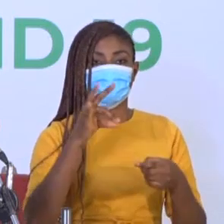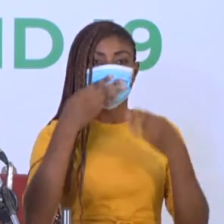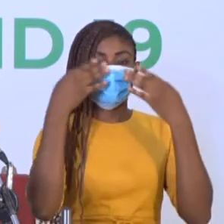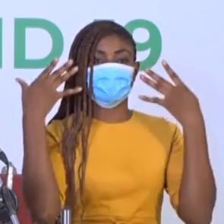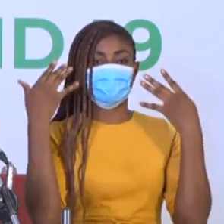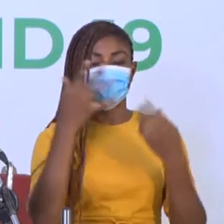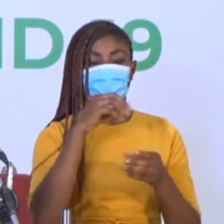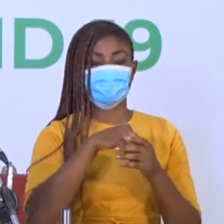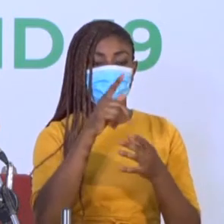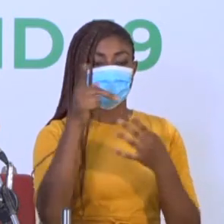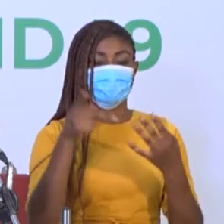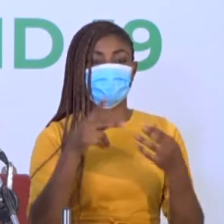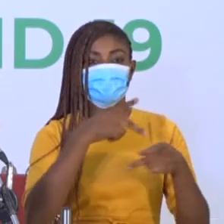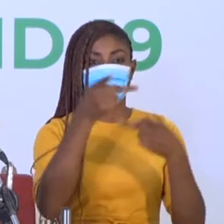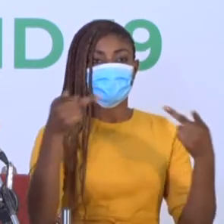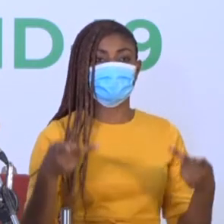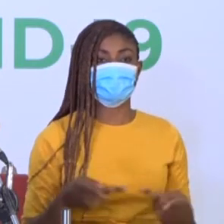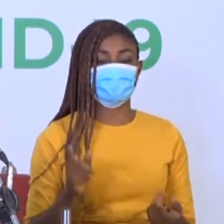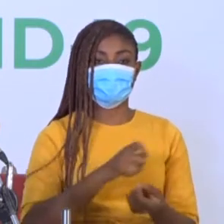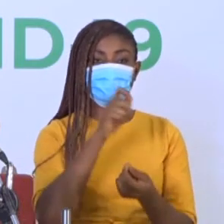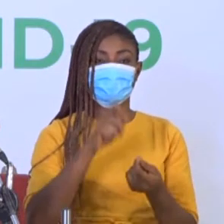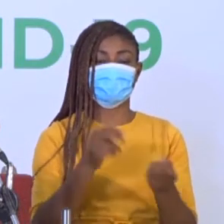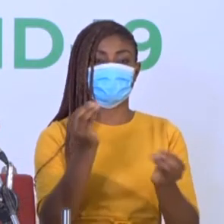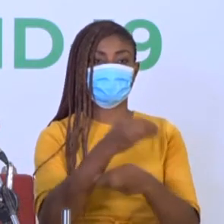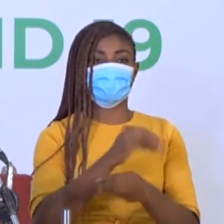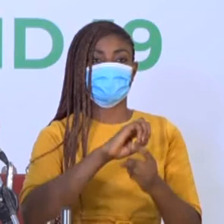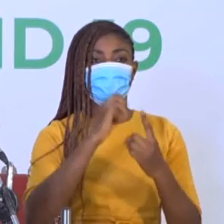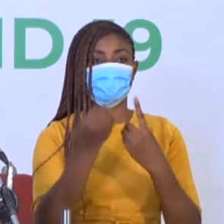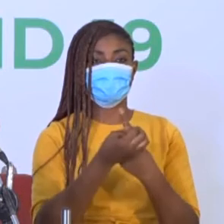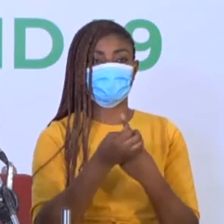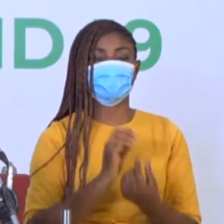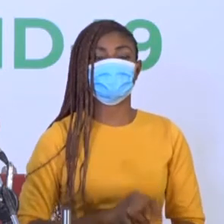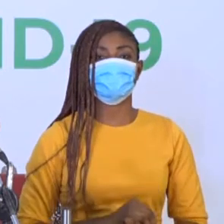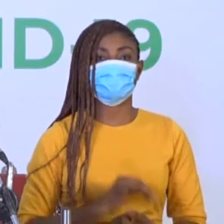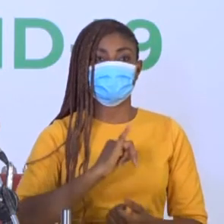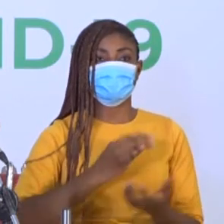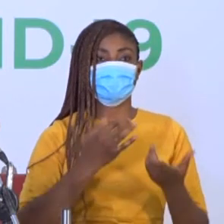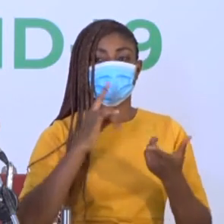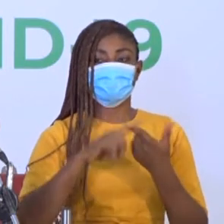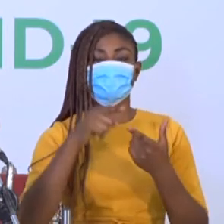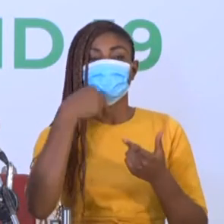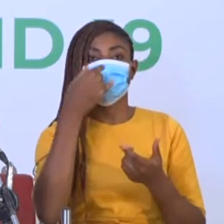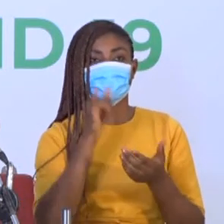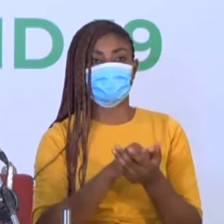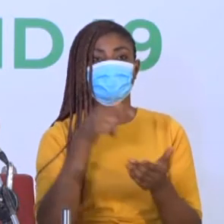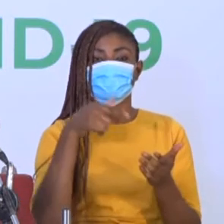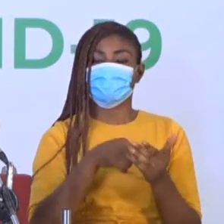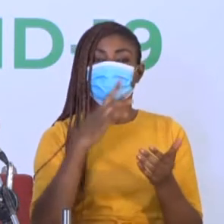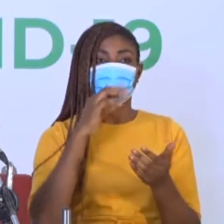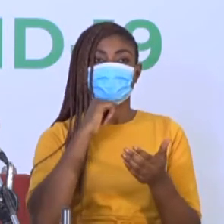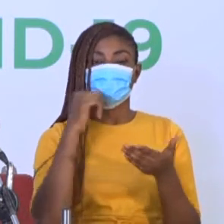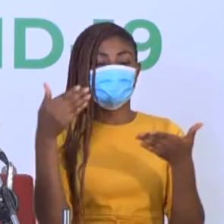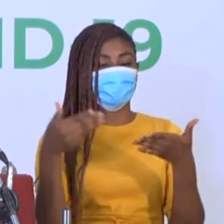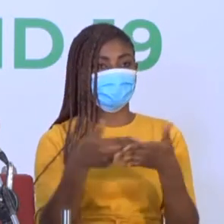in public places, particularly office environments. I just want to reinstate that these are not new